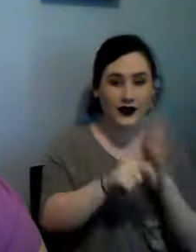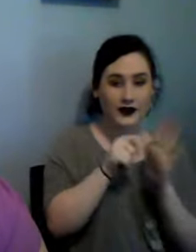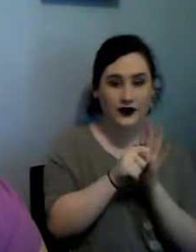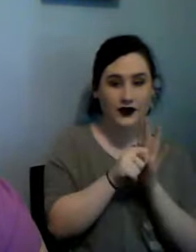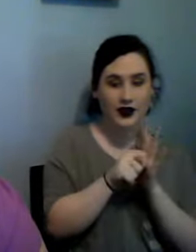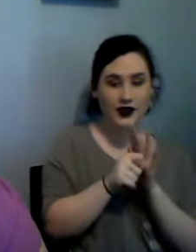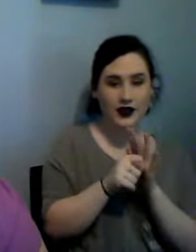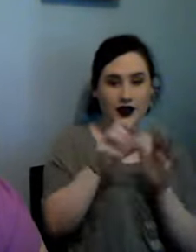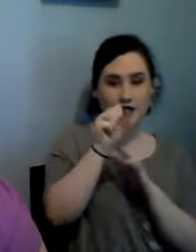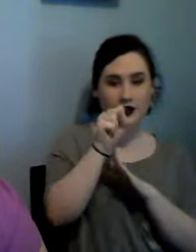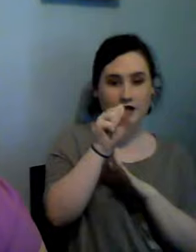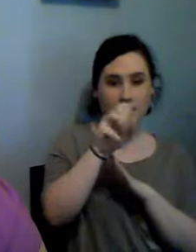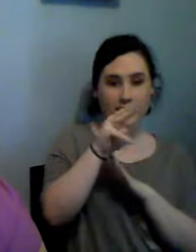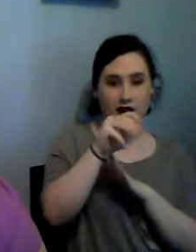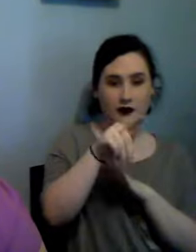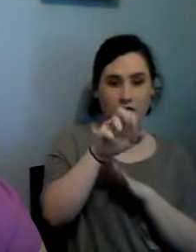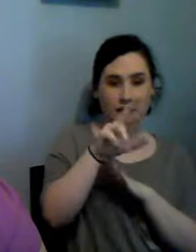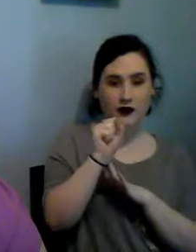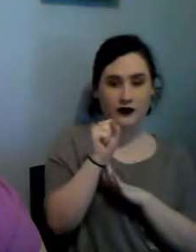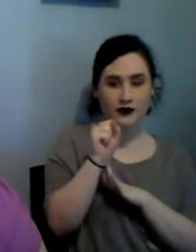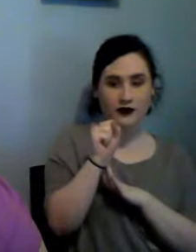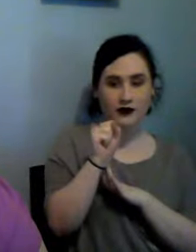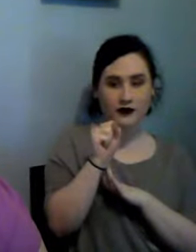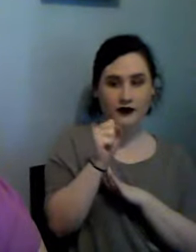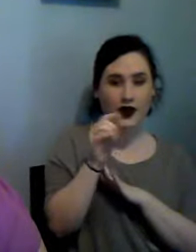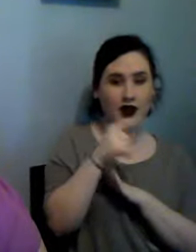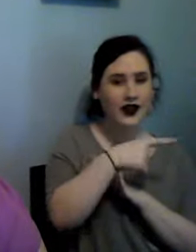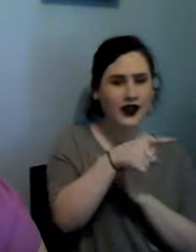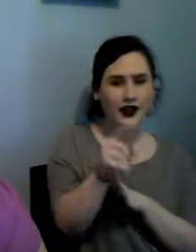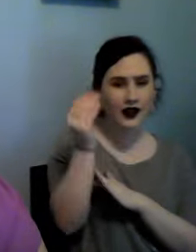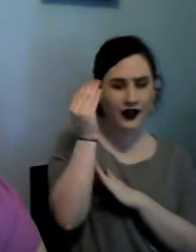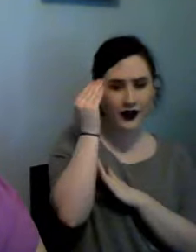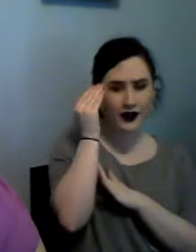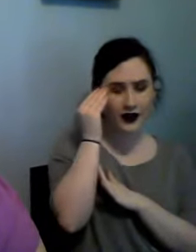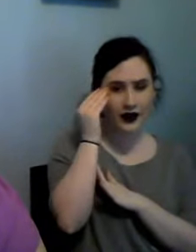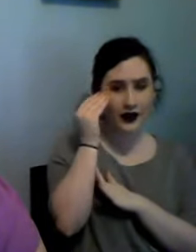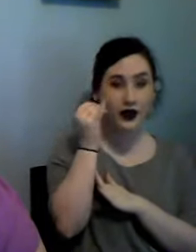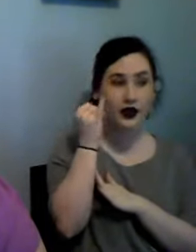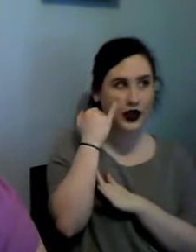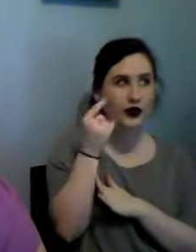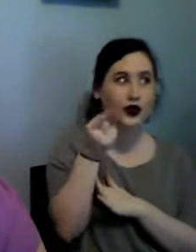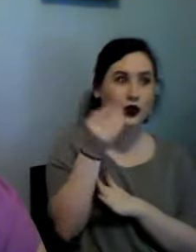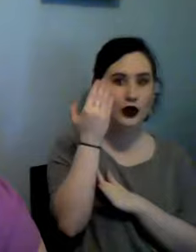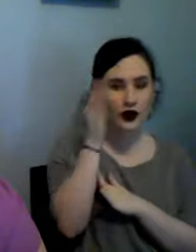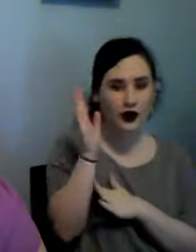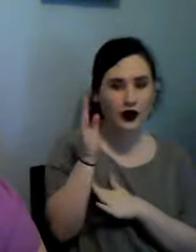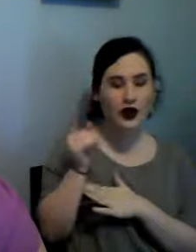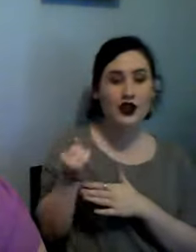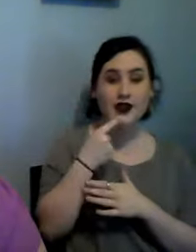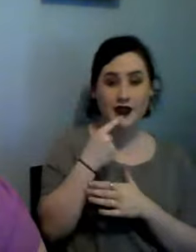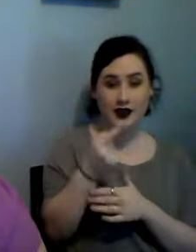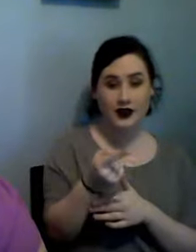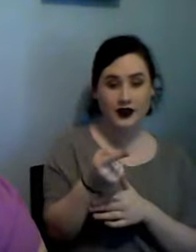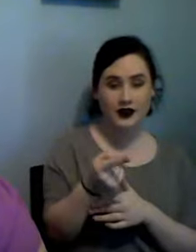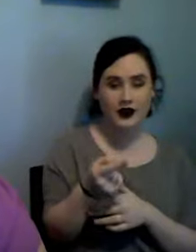y'all know if you don't know I'm telling you I have a problem she was just telling